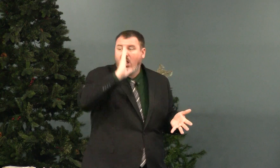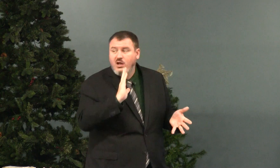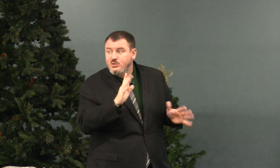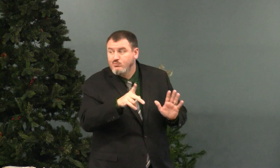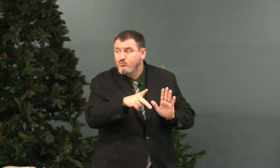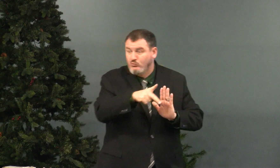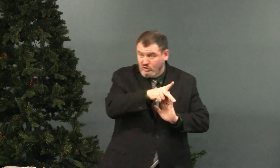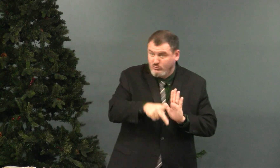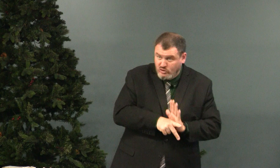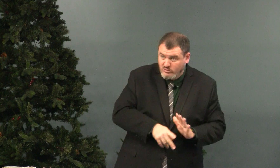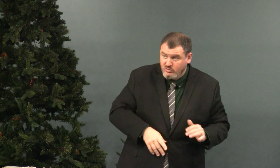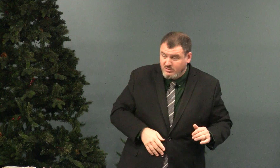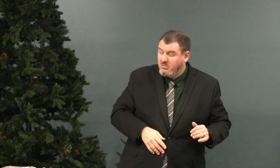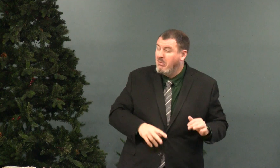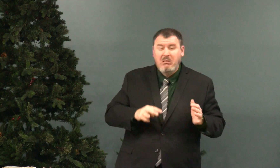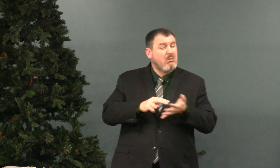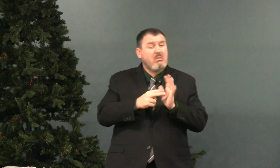understand God's principles.